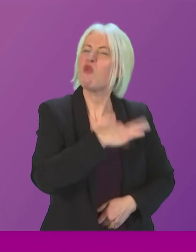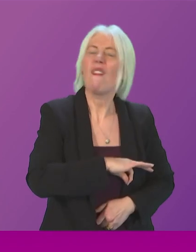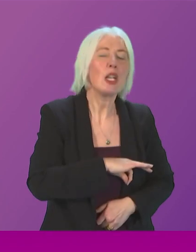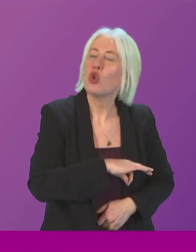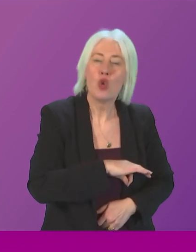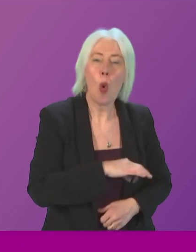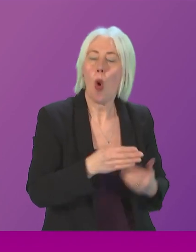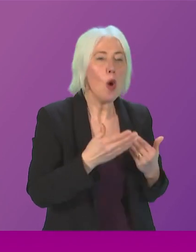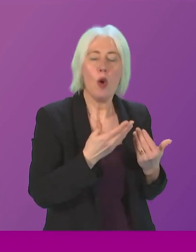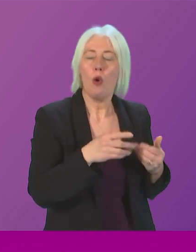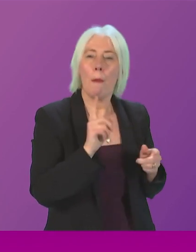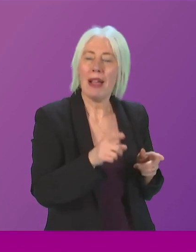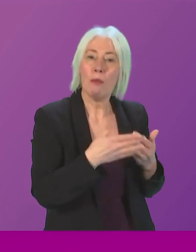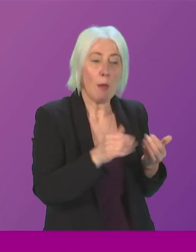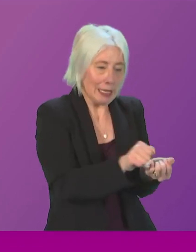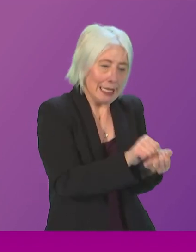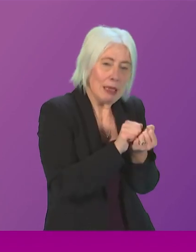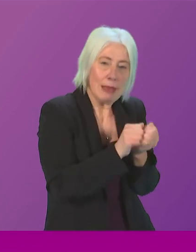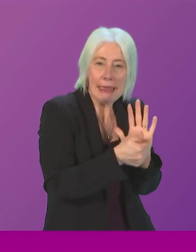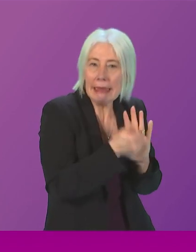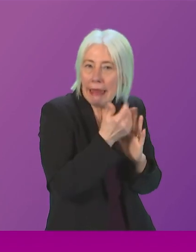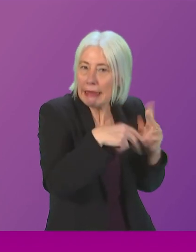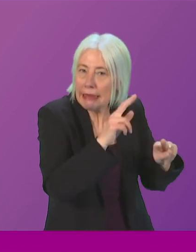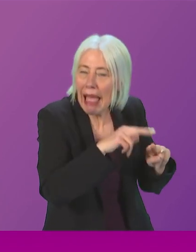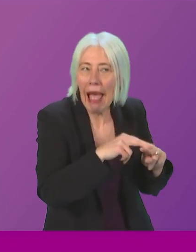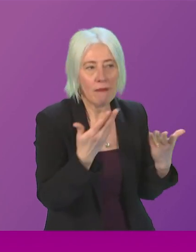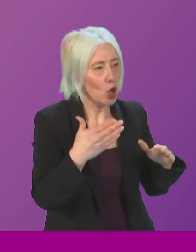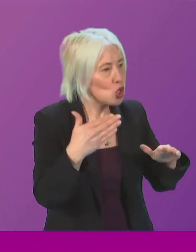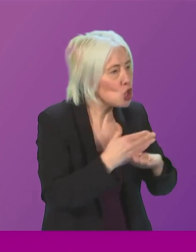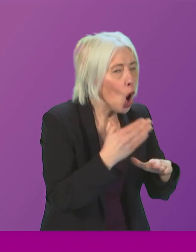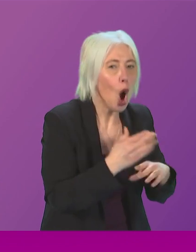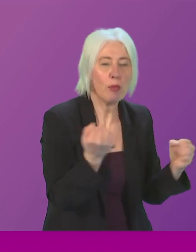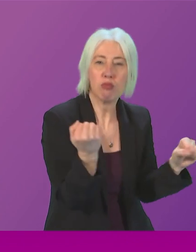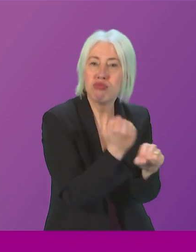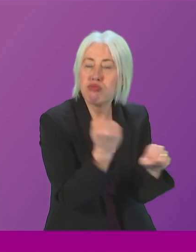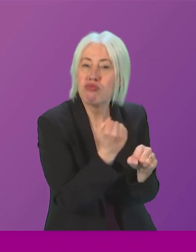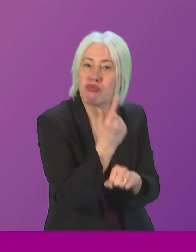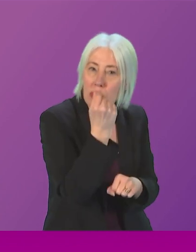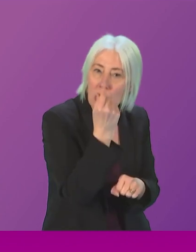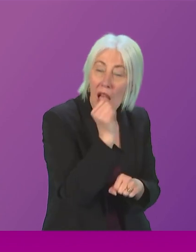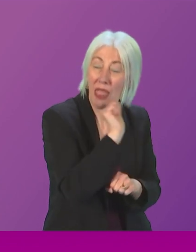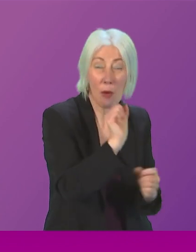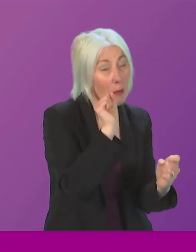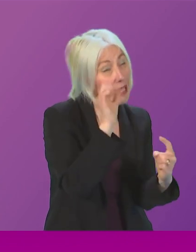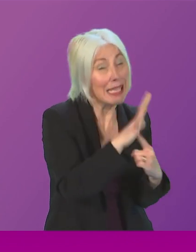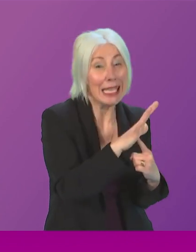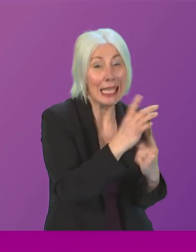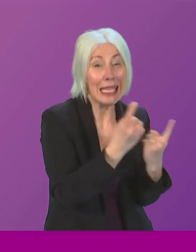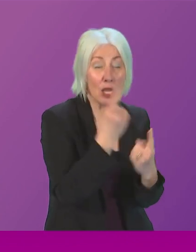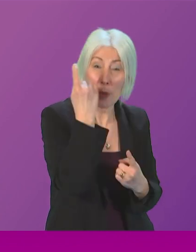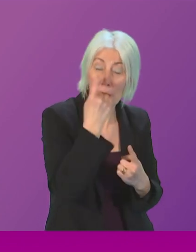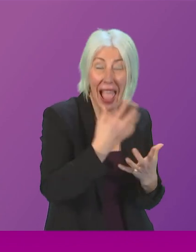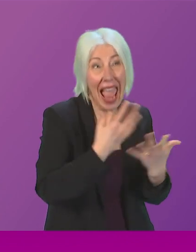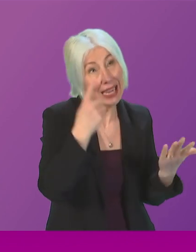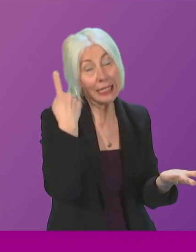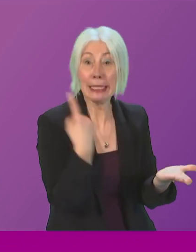course as that is it's also about the retention of skills around jobs manufacturing capability and these will be key considerations in any decision